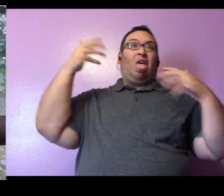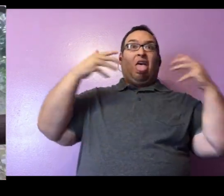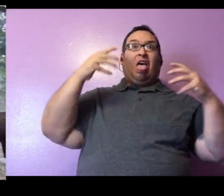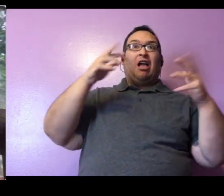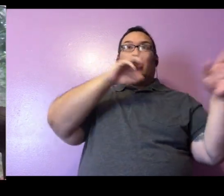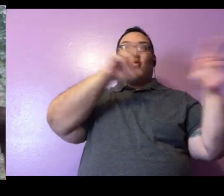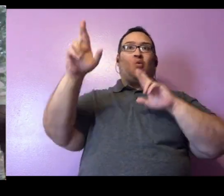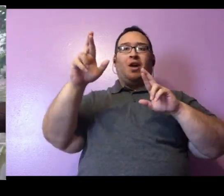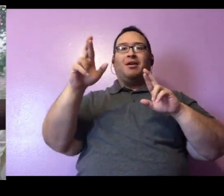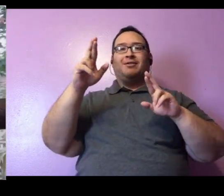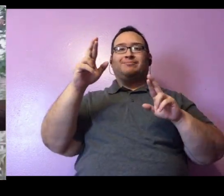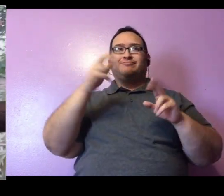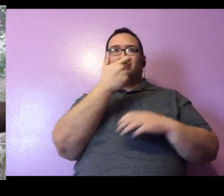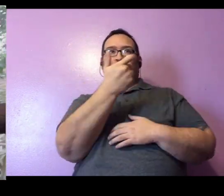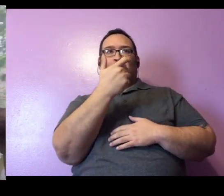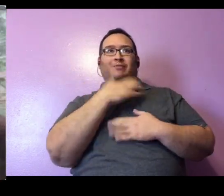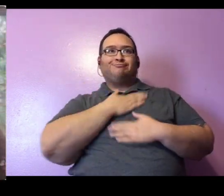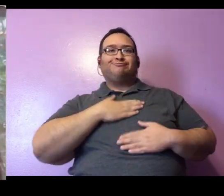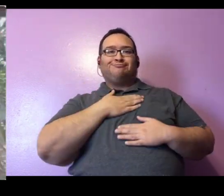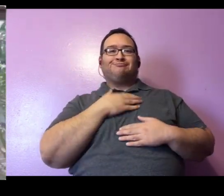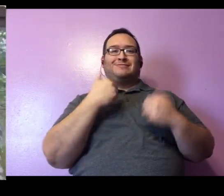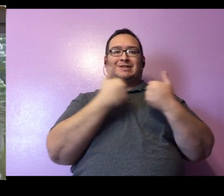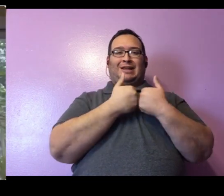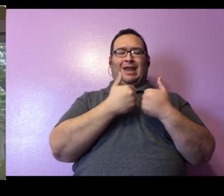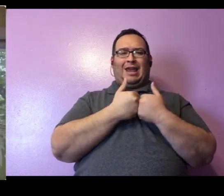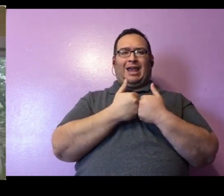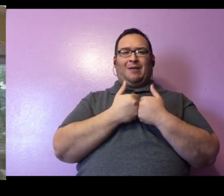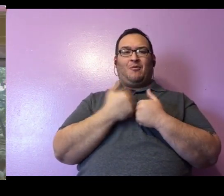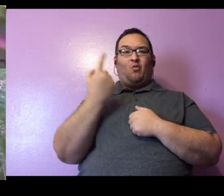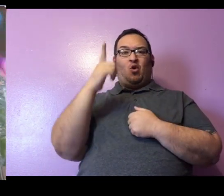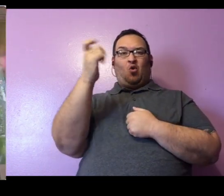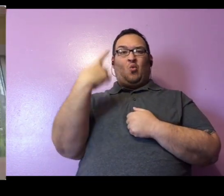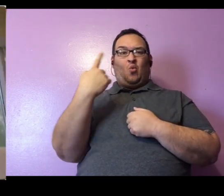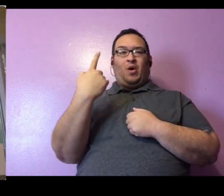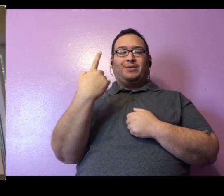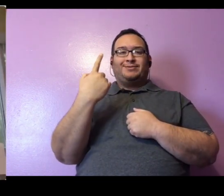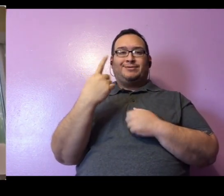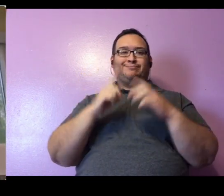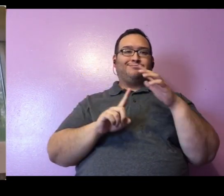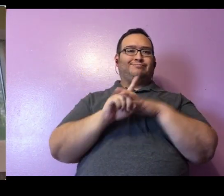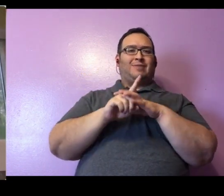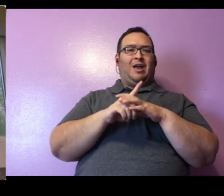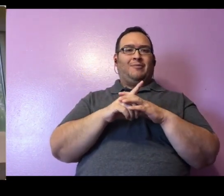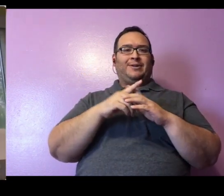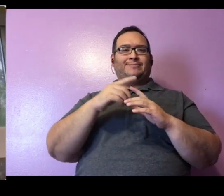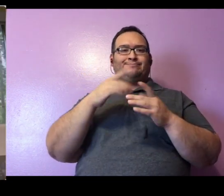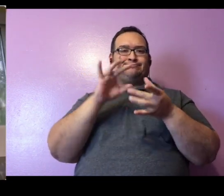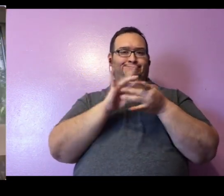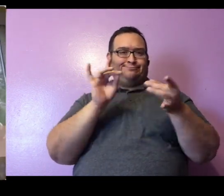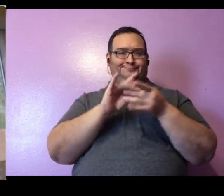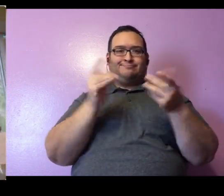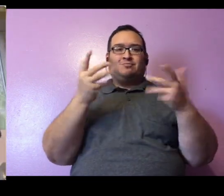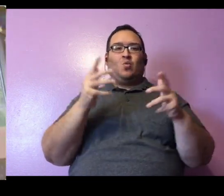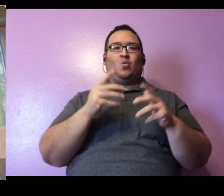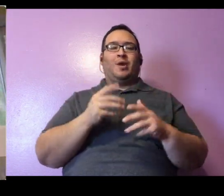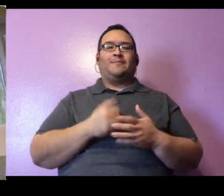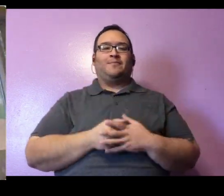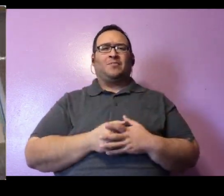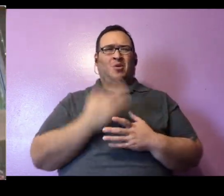ready to go for the game. Now we've already got one question that I'm going to address right up front. Why is this animal called a